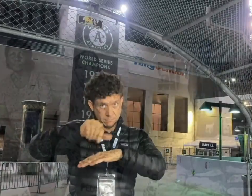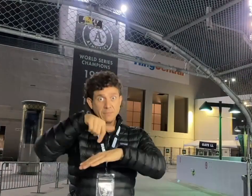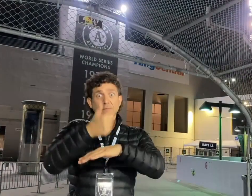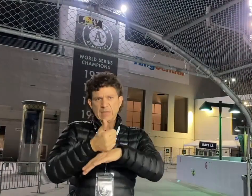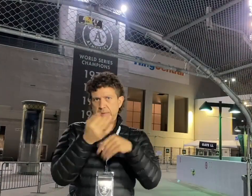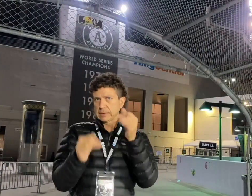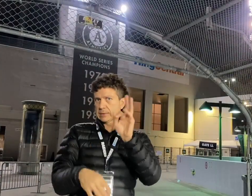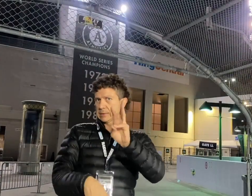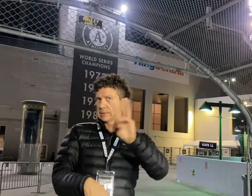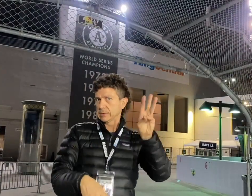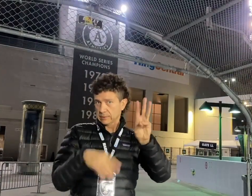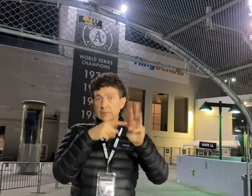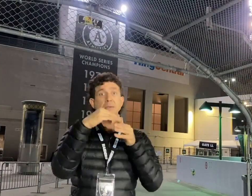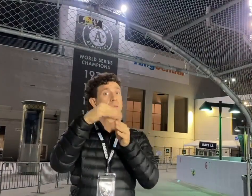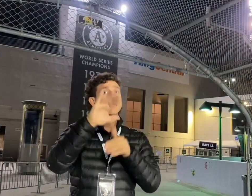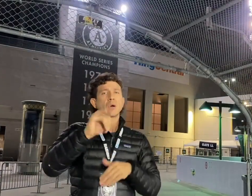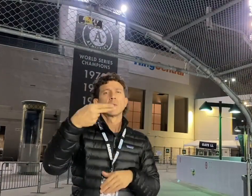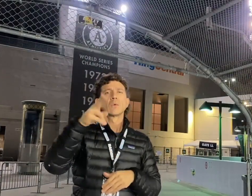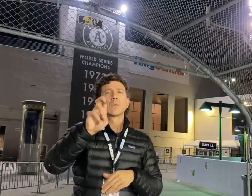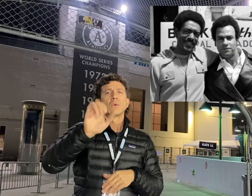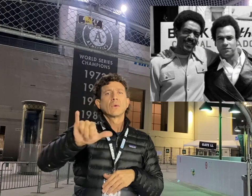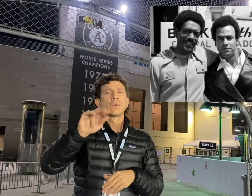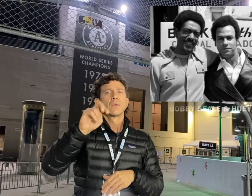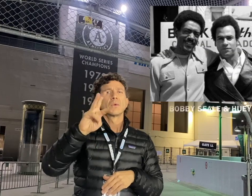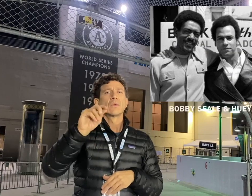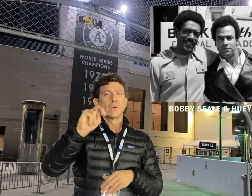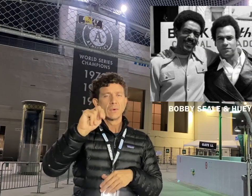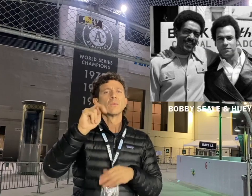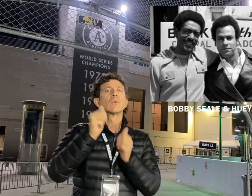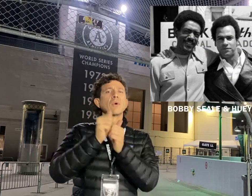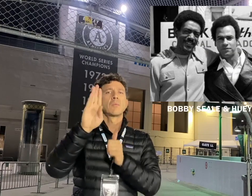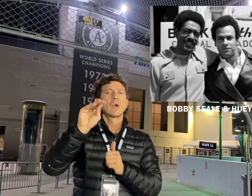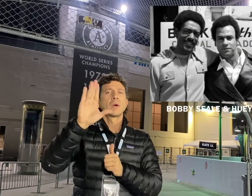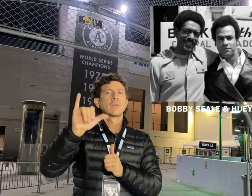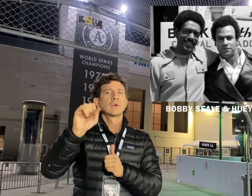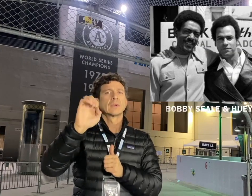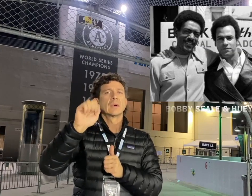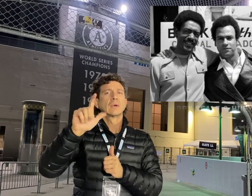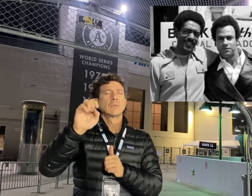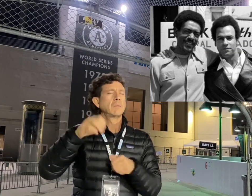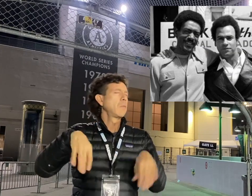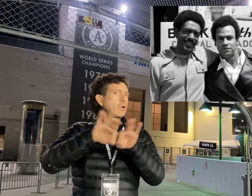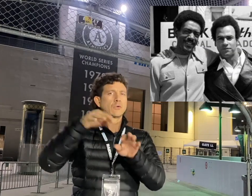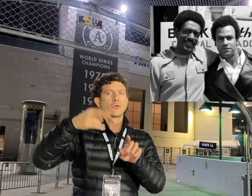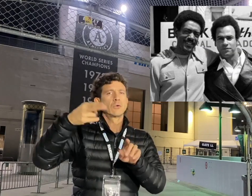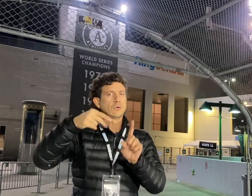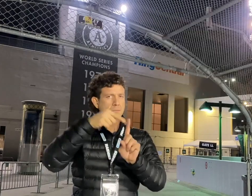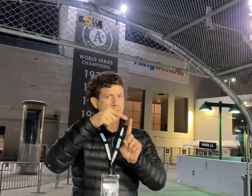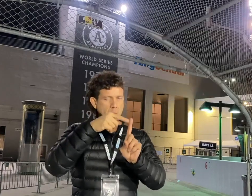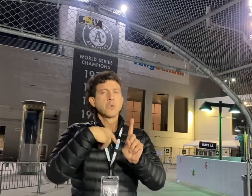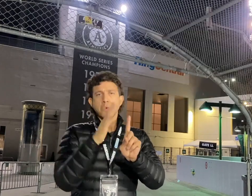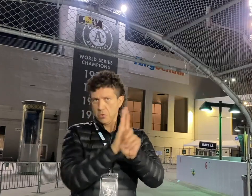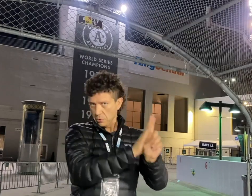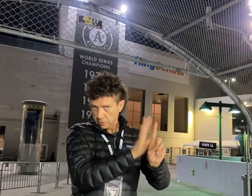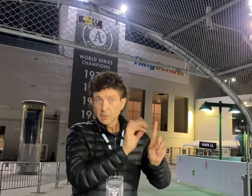The organization was founded in 1966 by Huey Newton and Bobby Seal, two very important names.